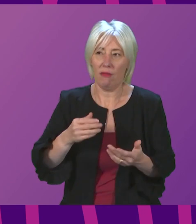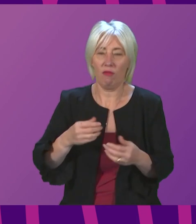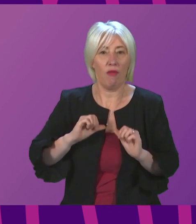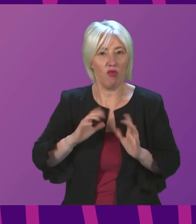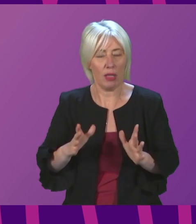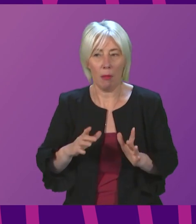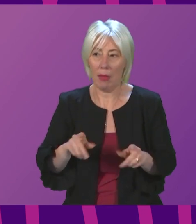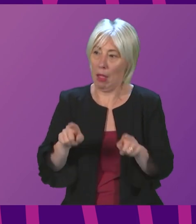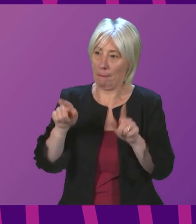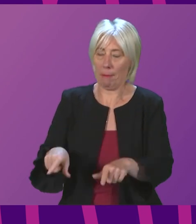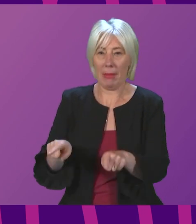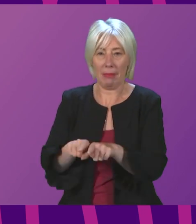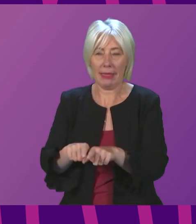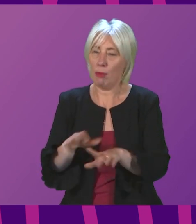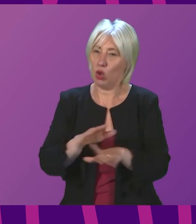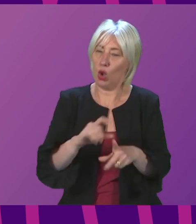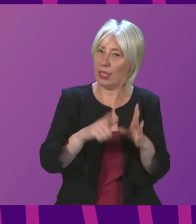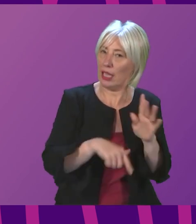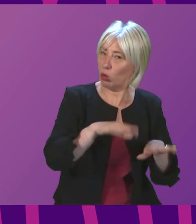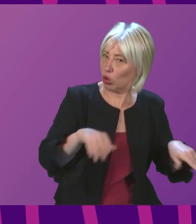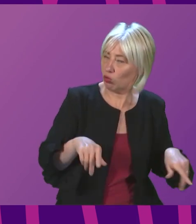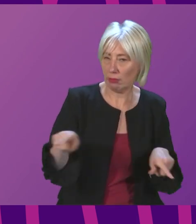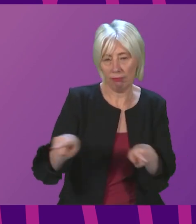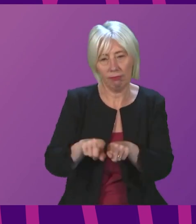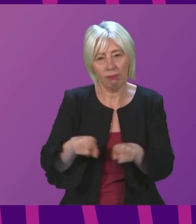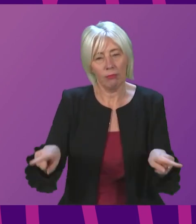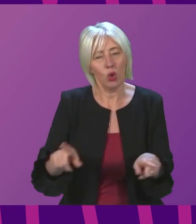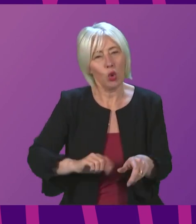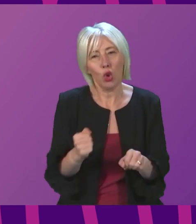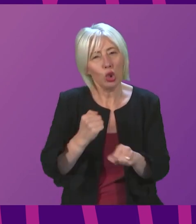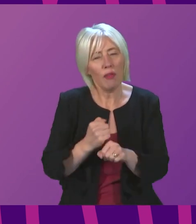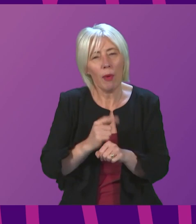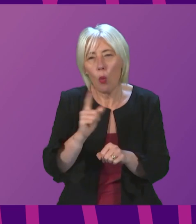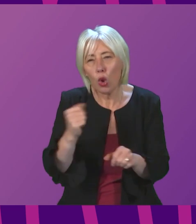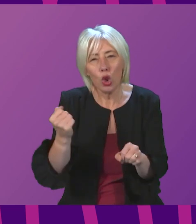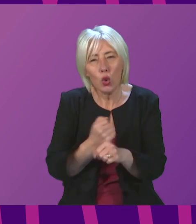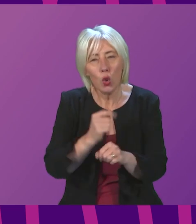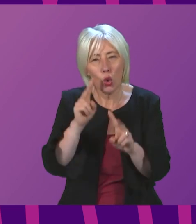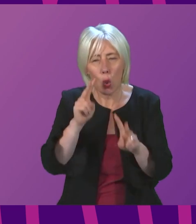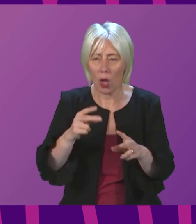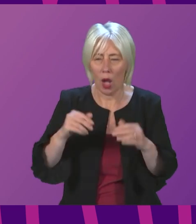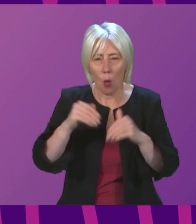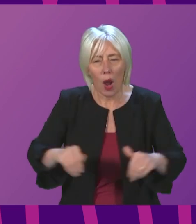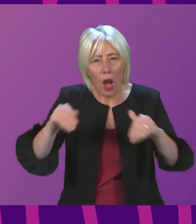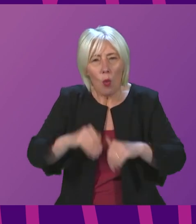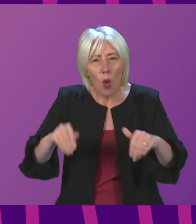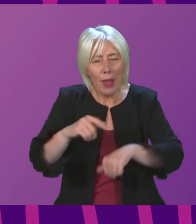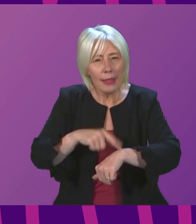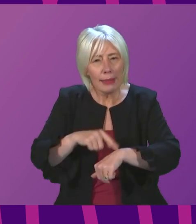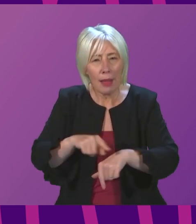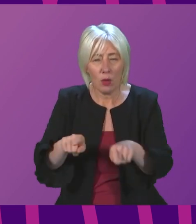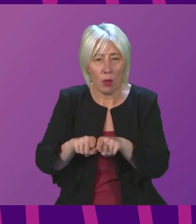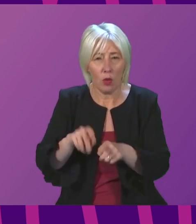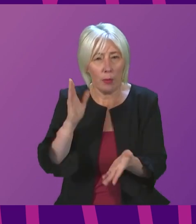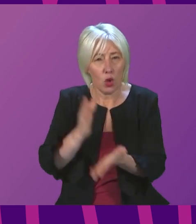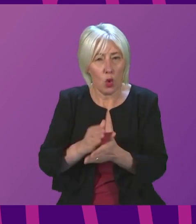-disabled children. Can the First Minister set out what the Scottish Government intends to do to address such lengthy waiting times and make sure that children such